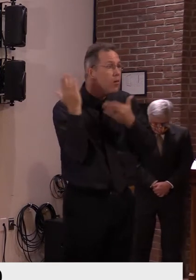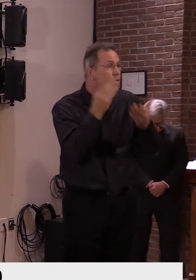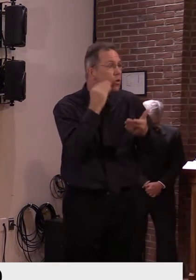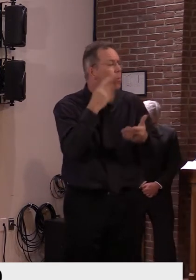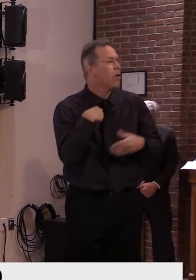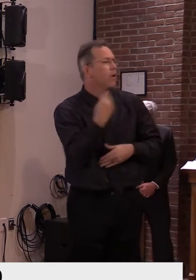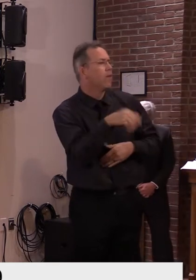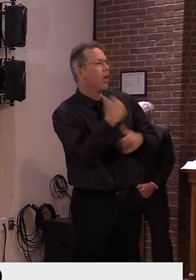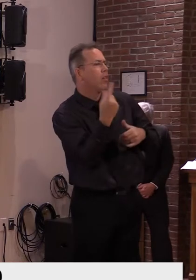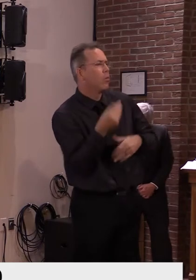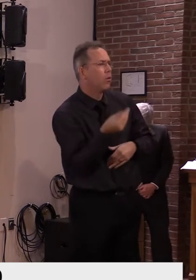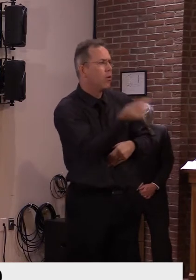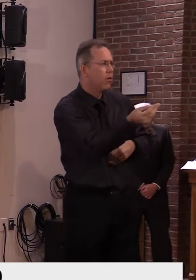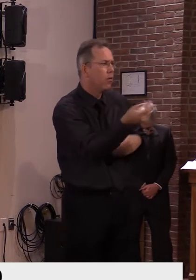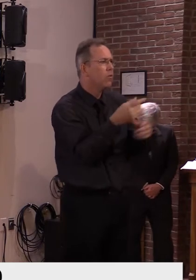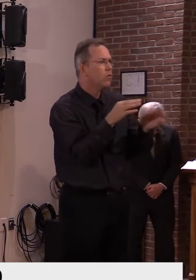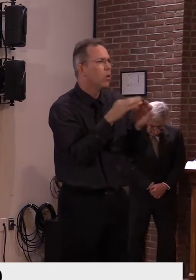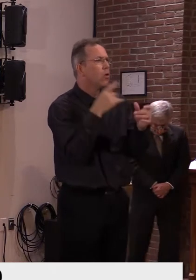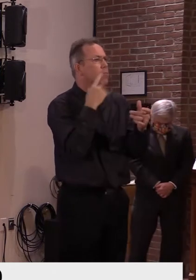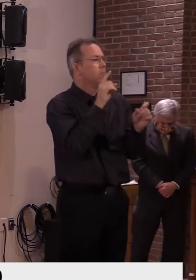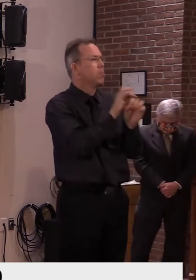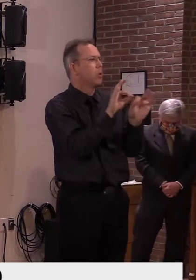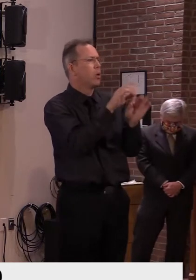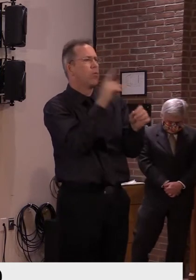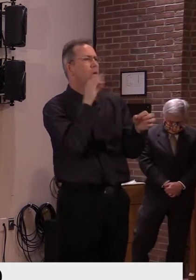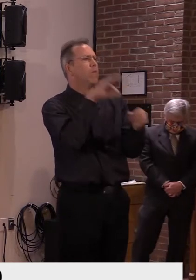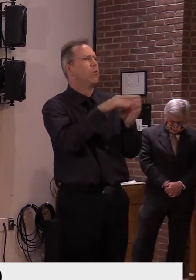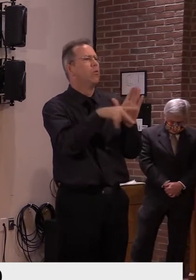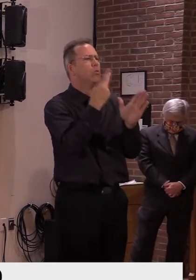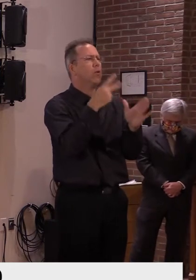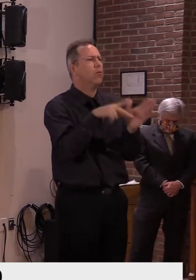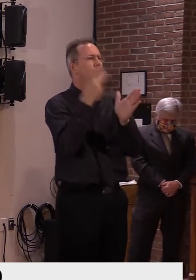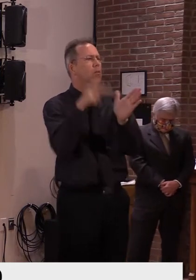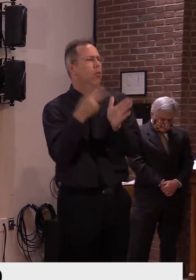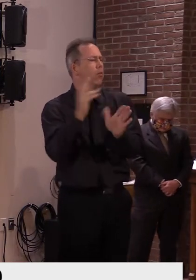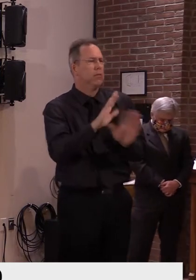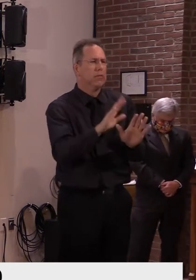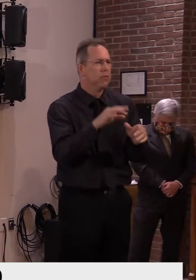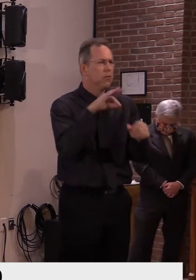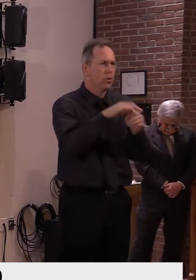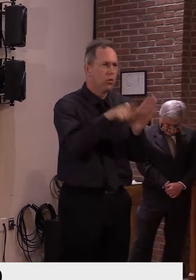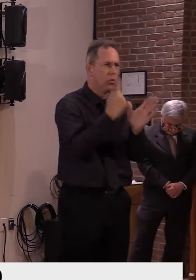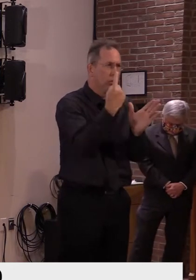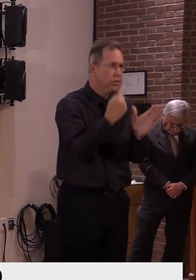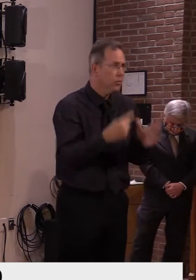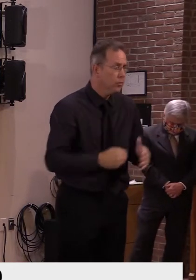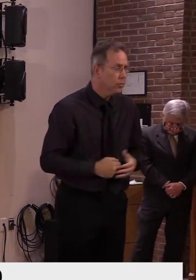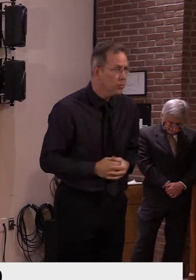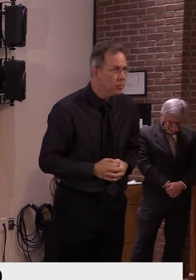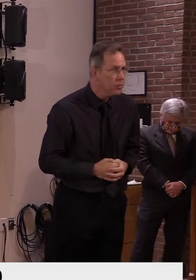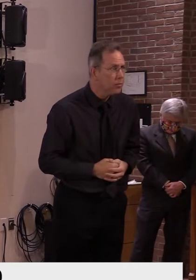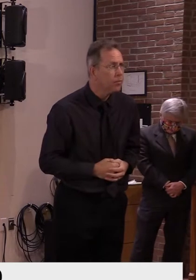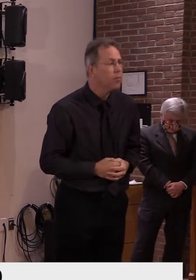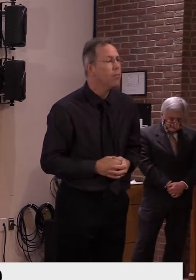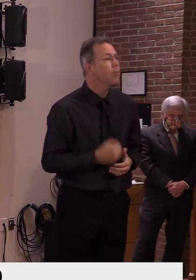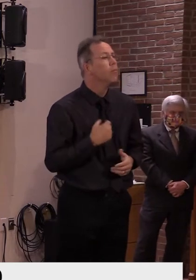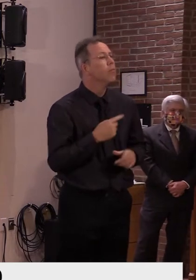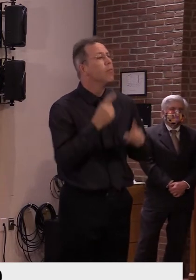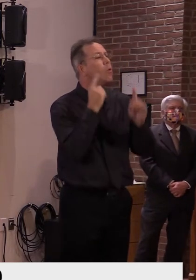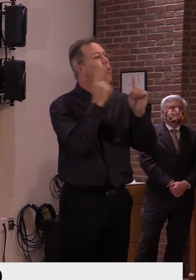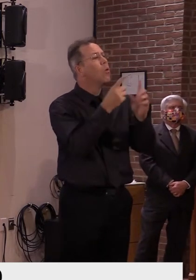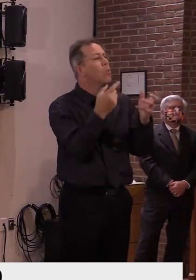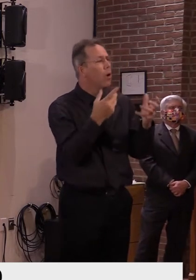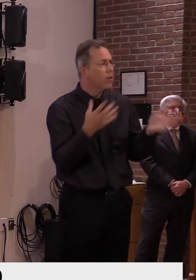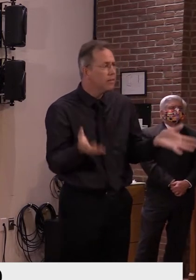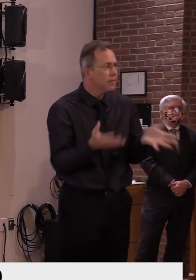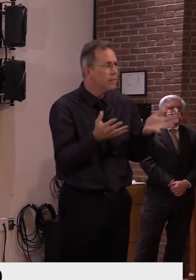have been working incredibly hard to keep the front doors of our democracy open for Vermonters during this pandemic. Please